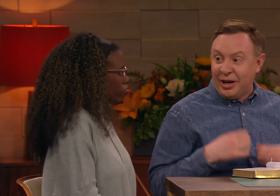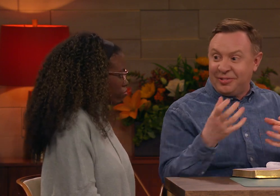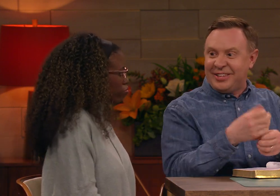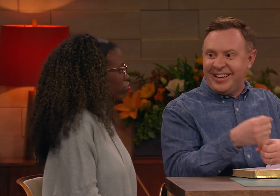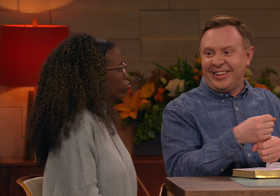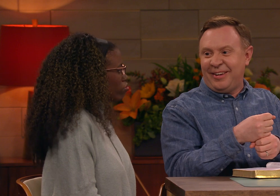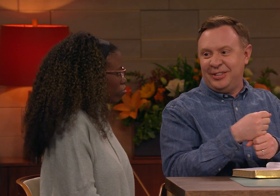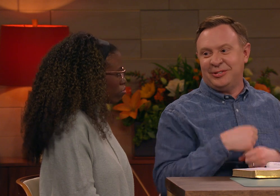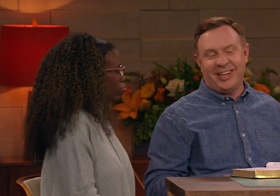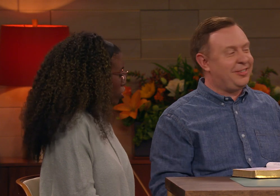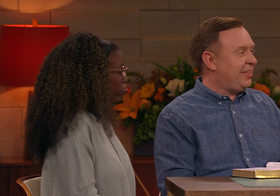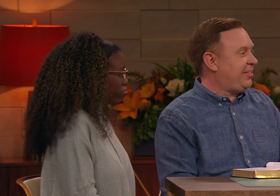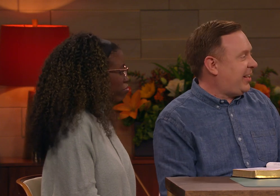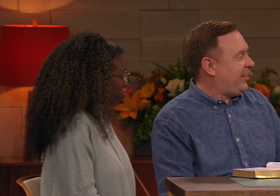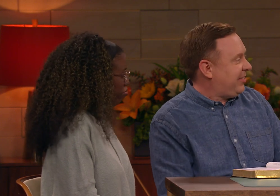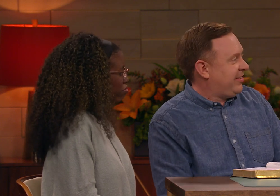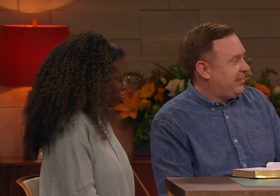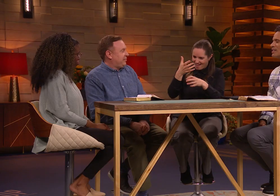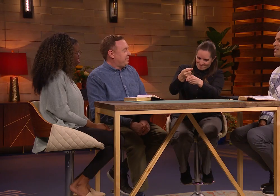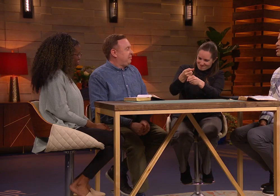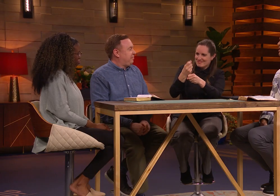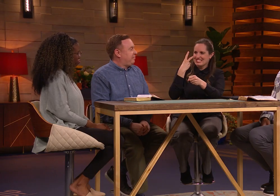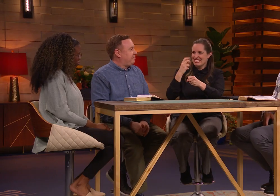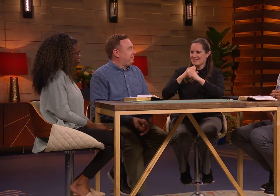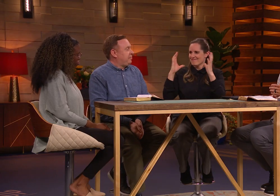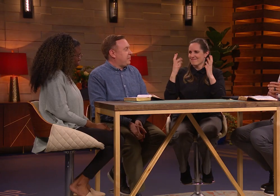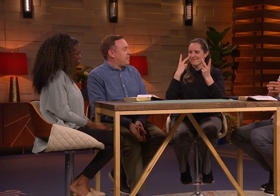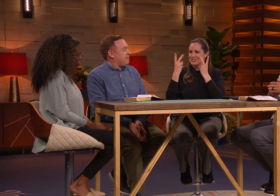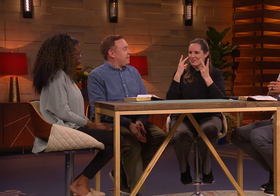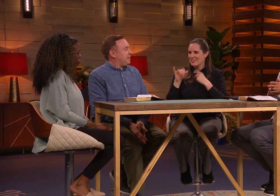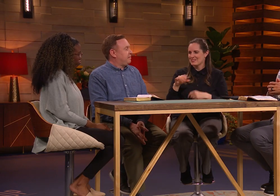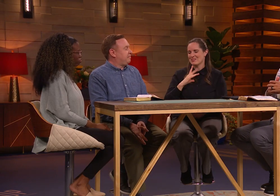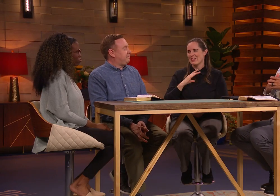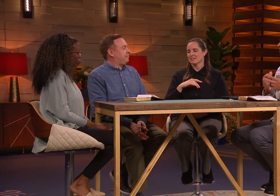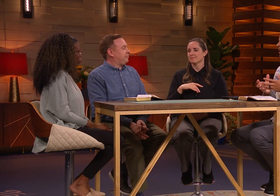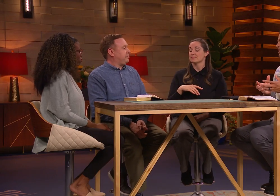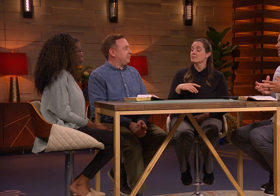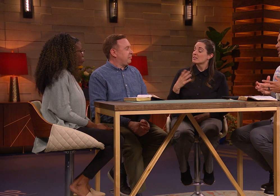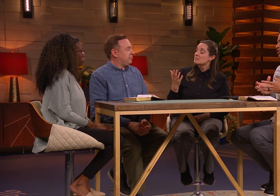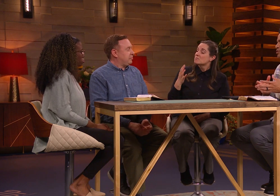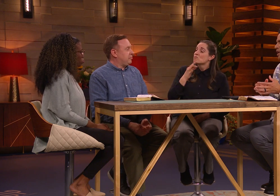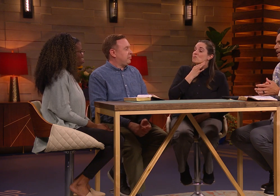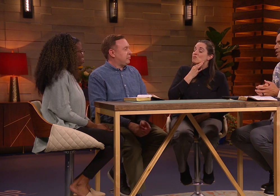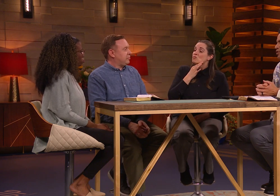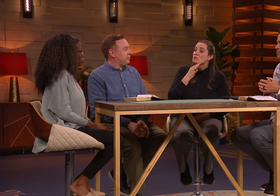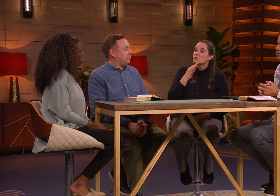love seeing that visualized in these signs. Jamila, were there any stumbling blocks that you had to remove